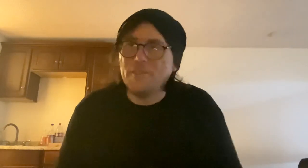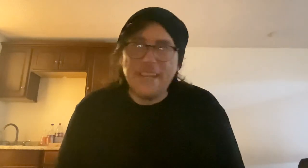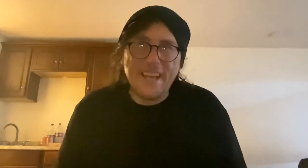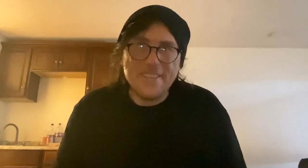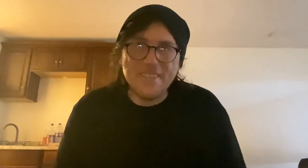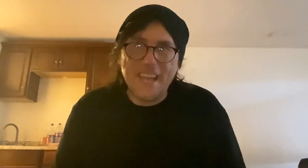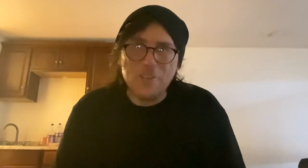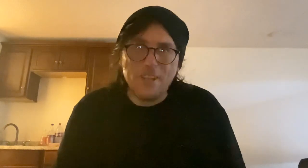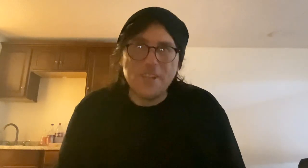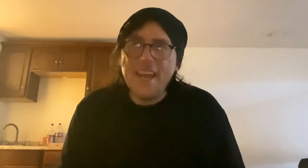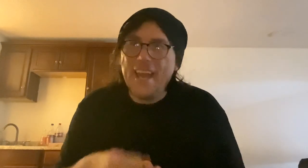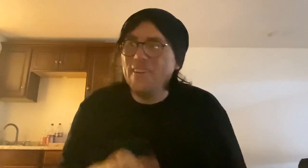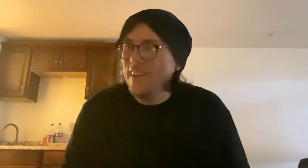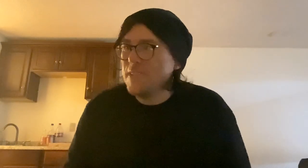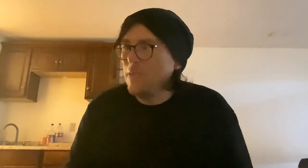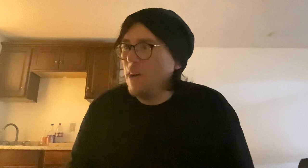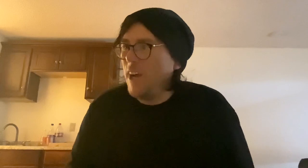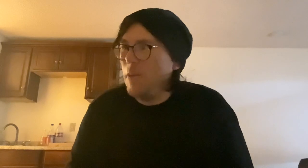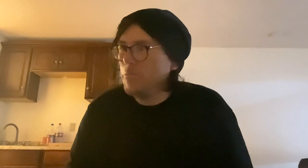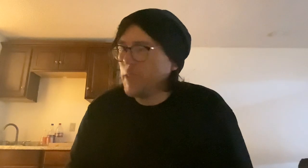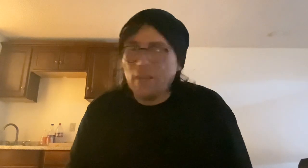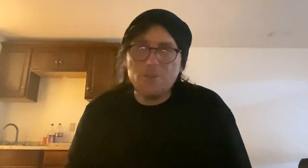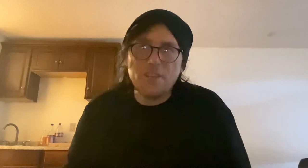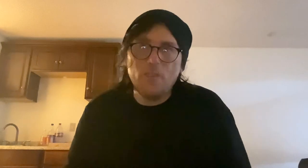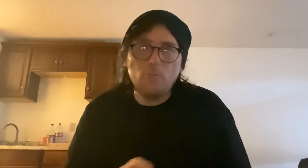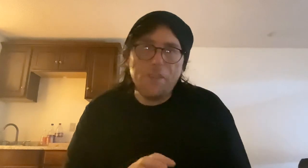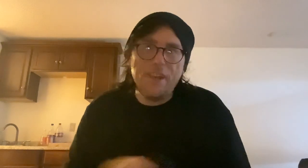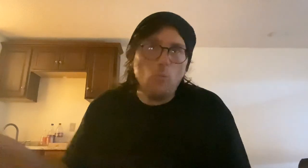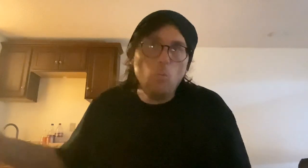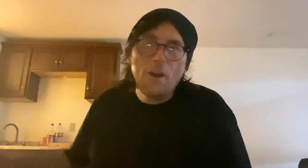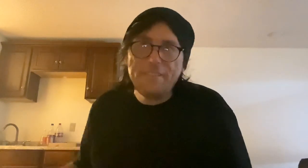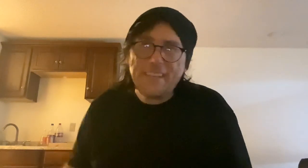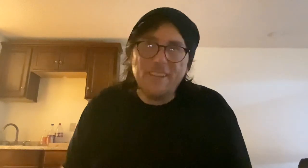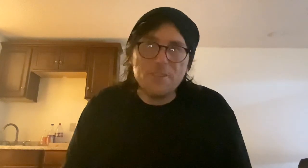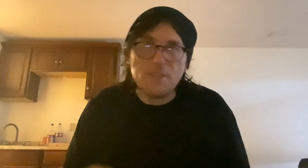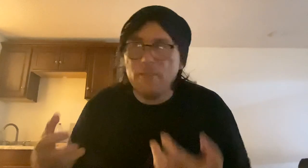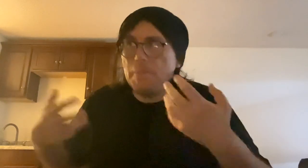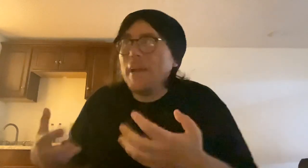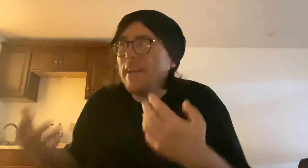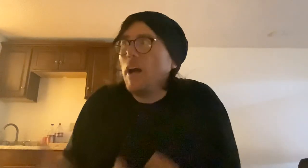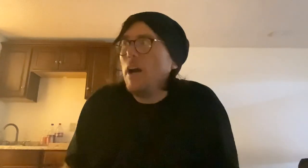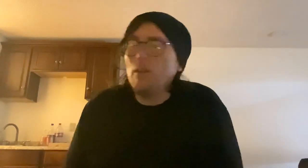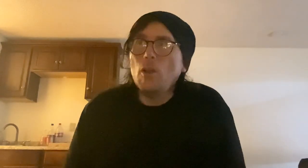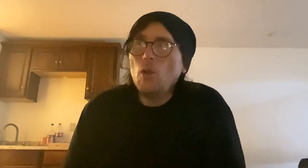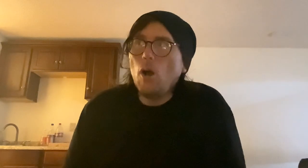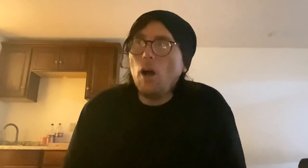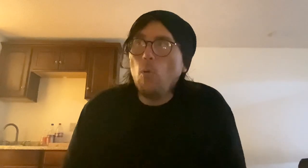need is an agent and also get yourself within one of the guilds, you know, depending on what